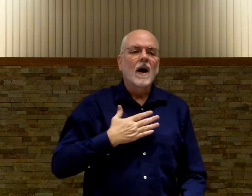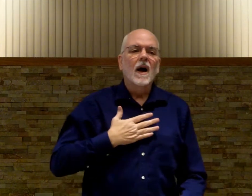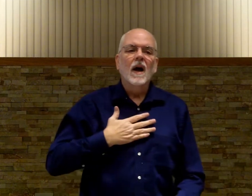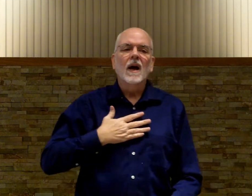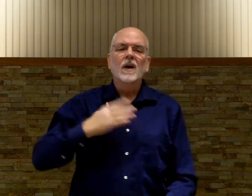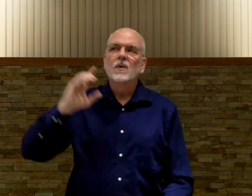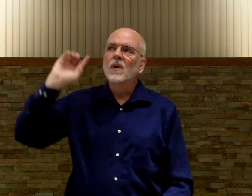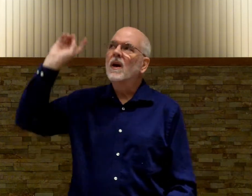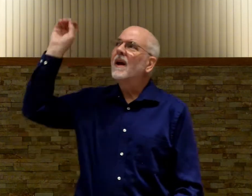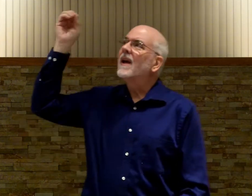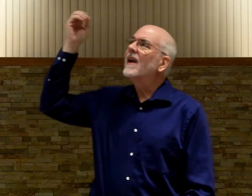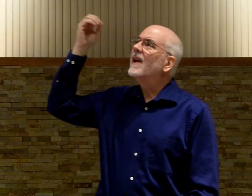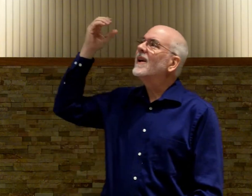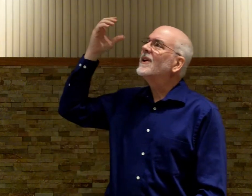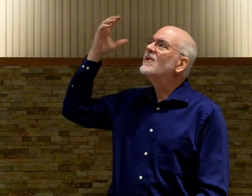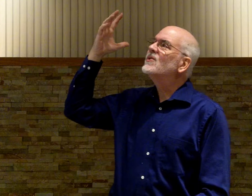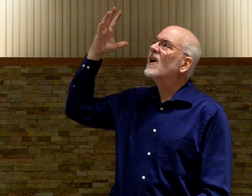My gracious